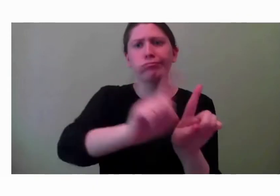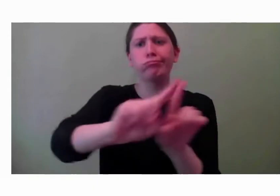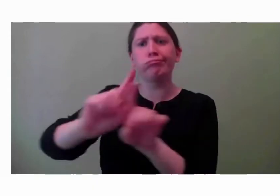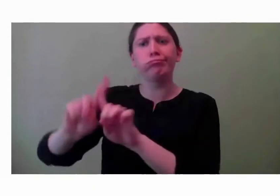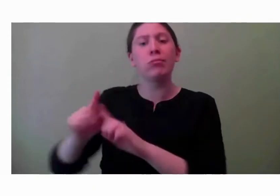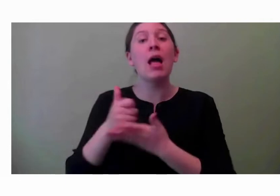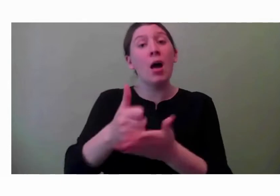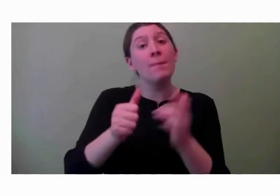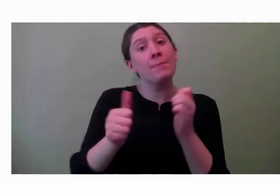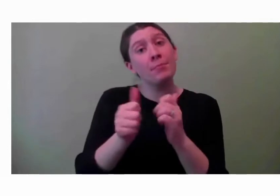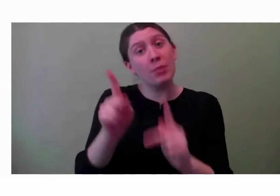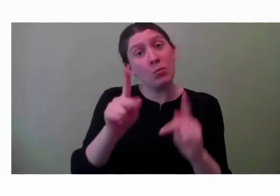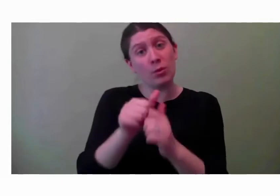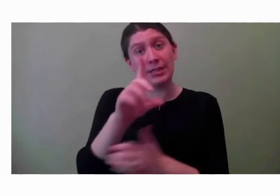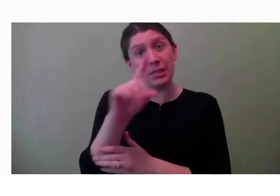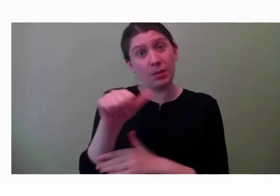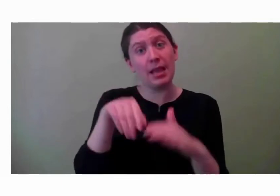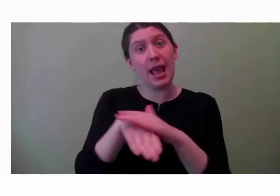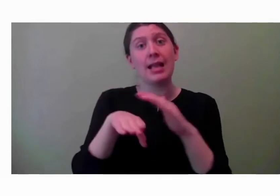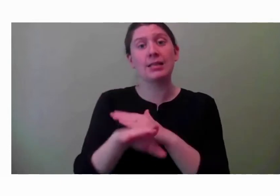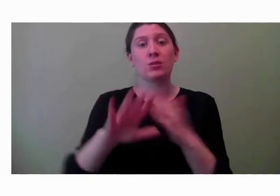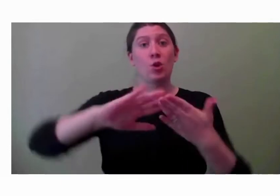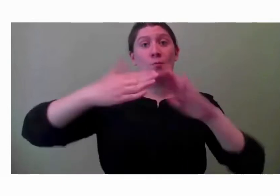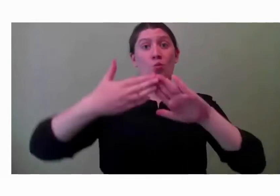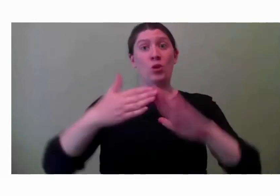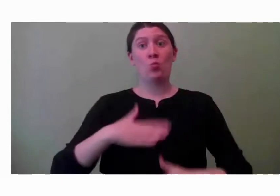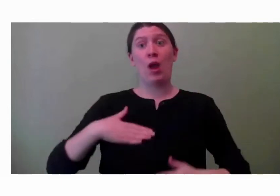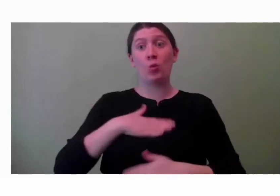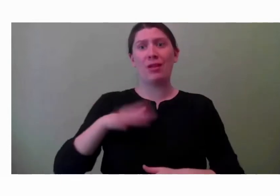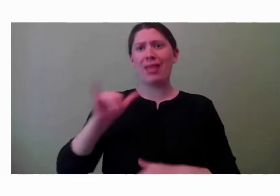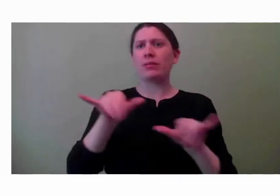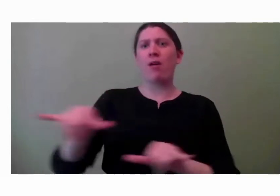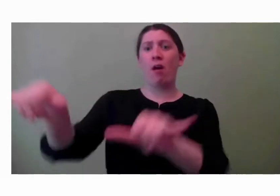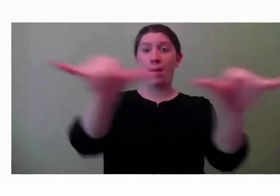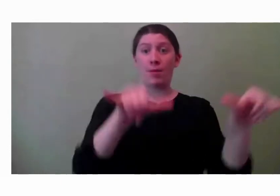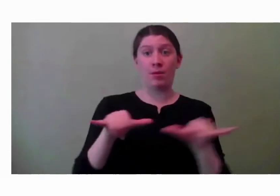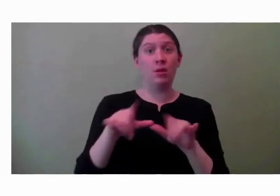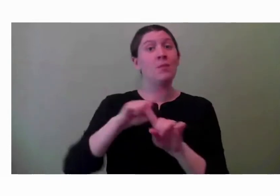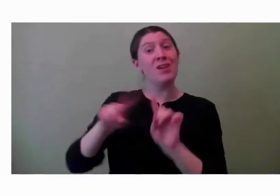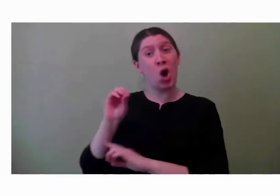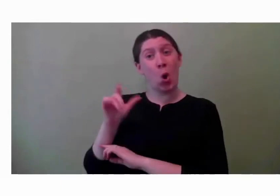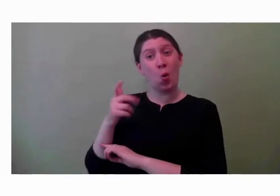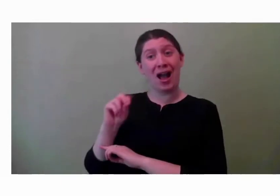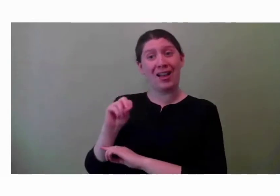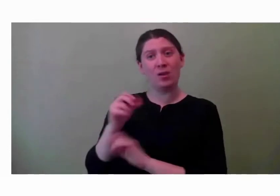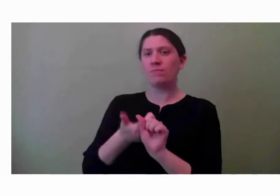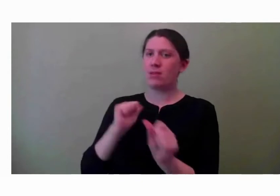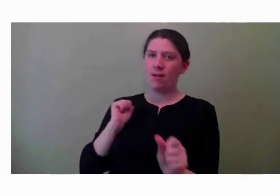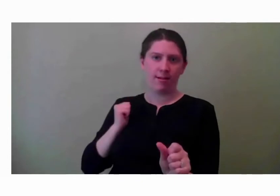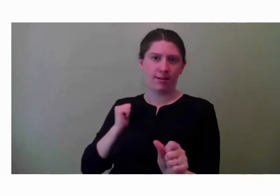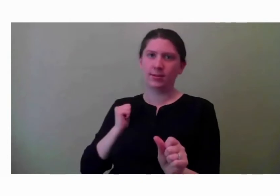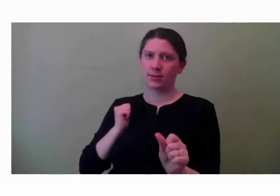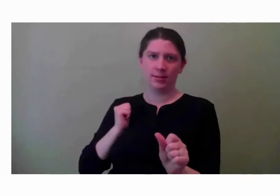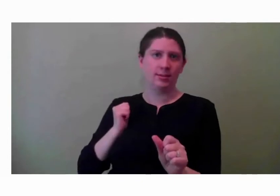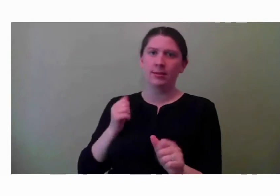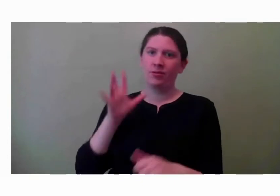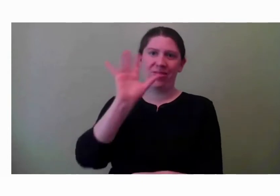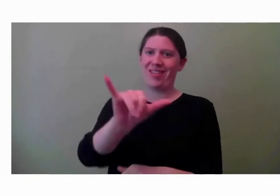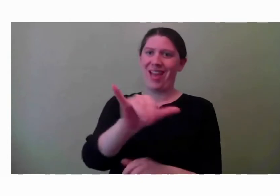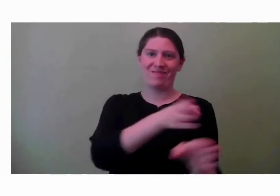access community recreation. And in Ohio, unfortunately, we're we're behind in that in that realm. So